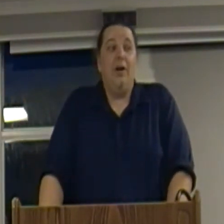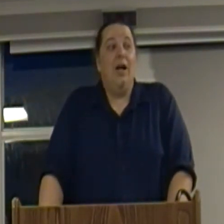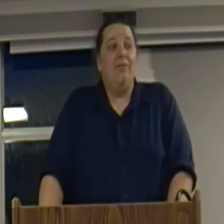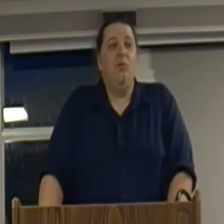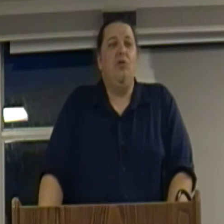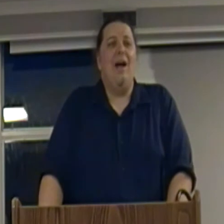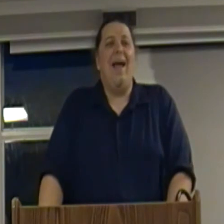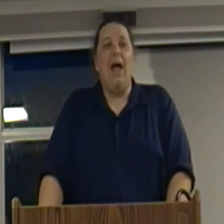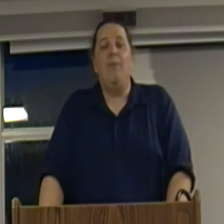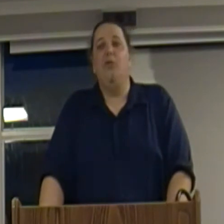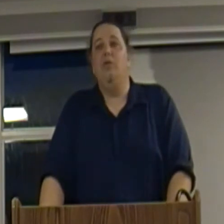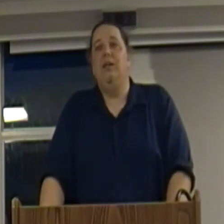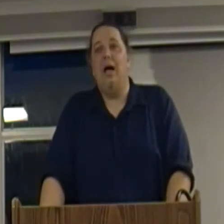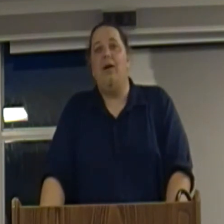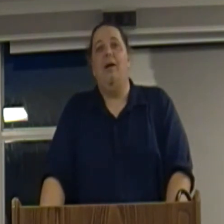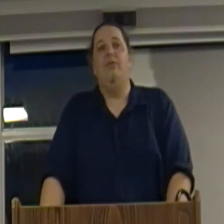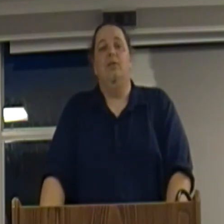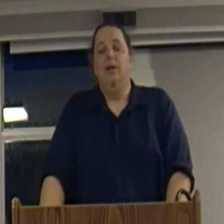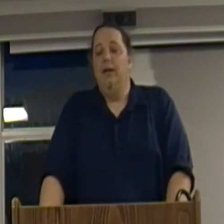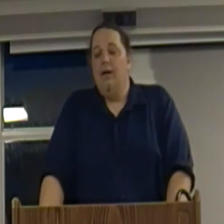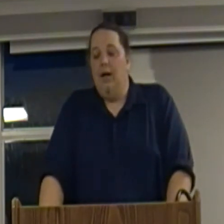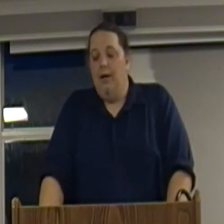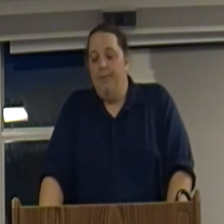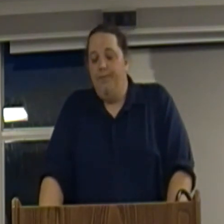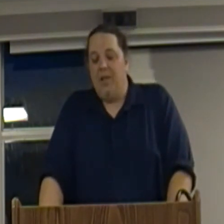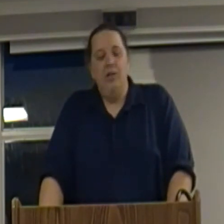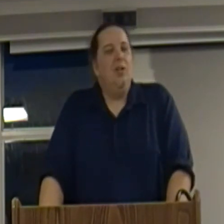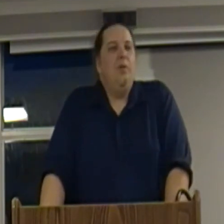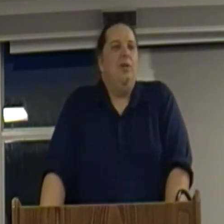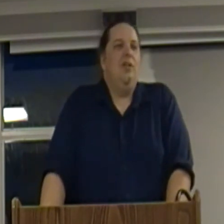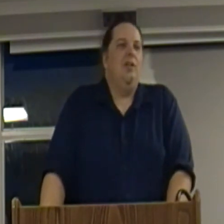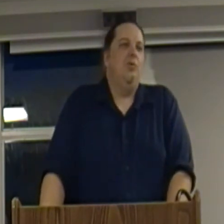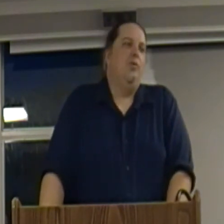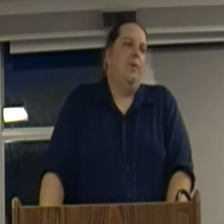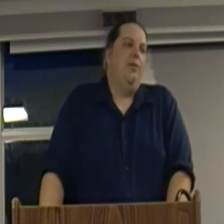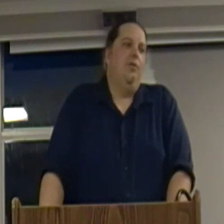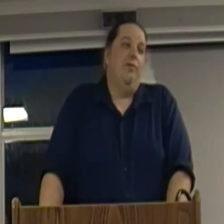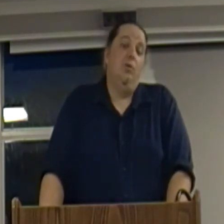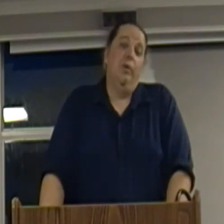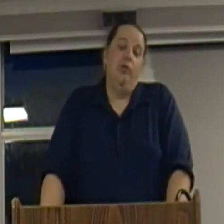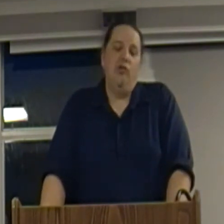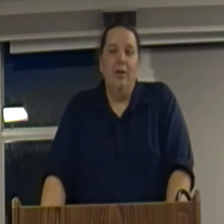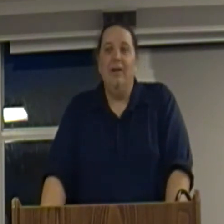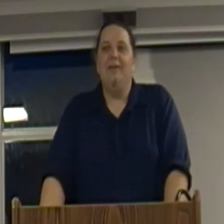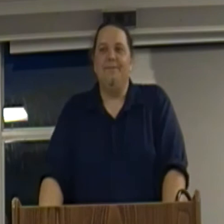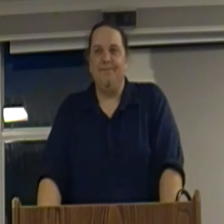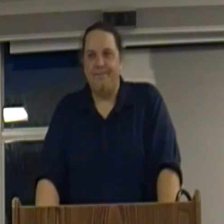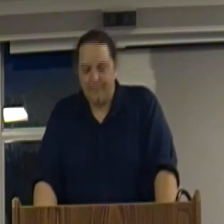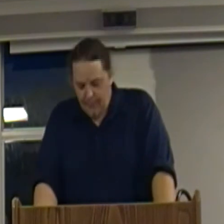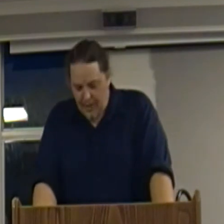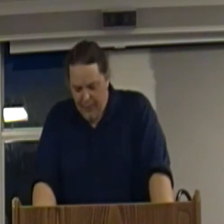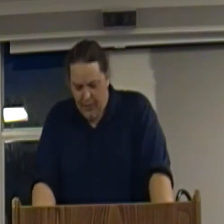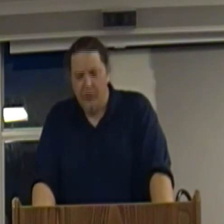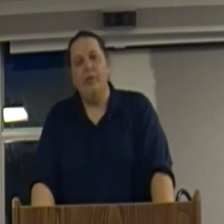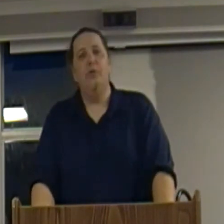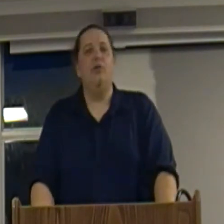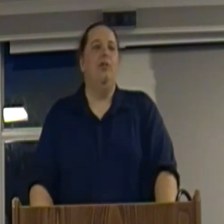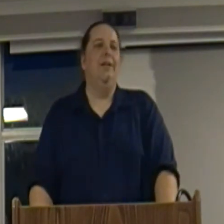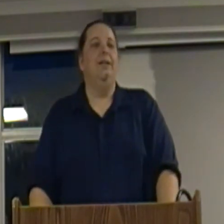very often was absolutely god-awful. And the only way you could eat it was with spices, if you were rich. Because, you know, they're such a delicate